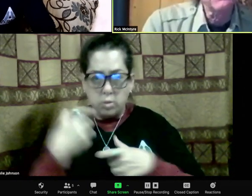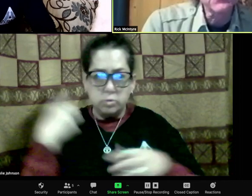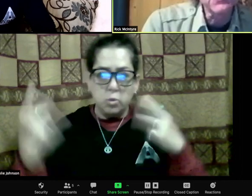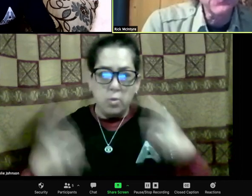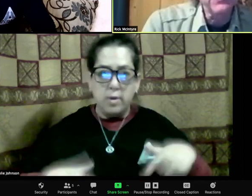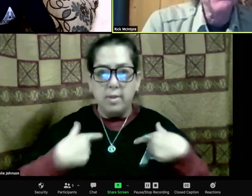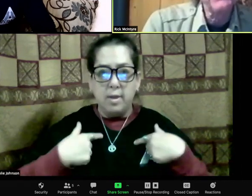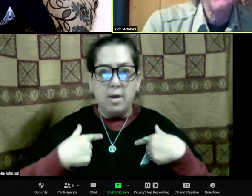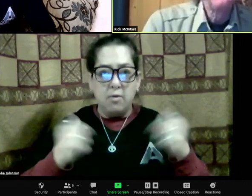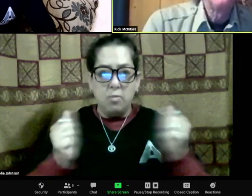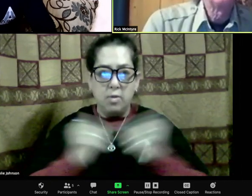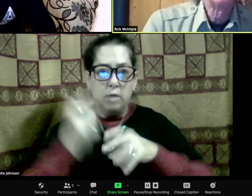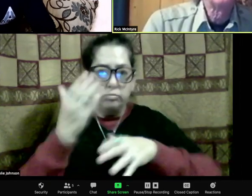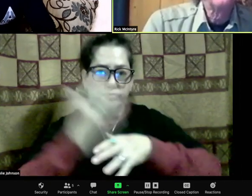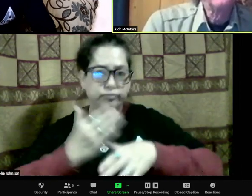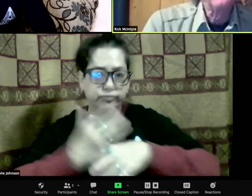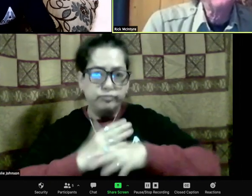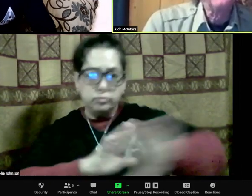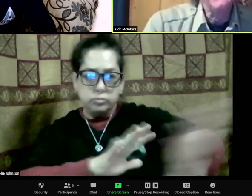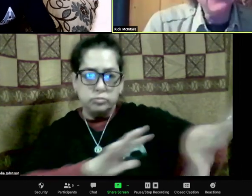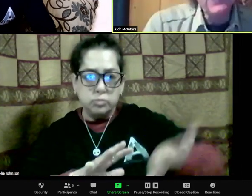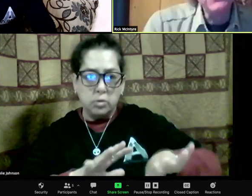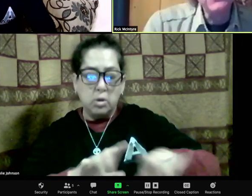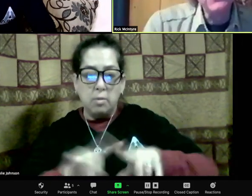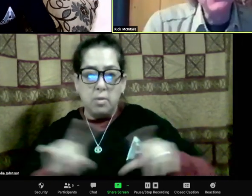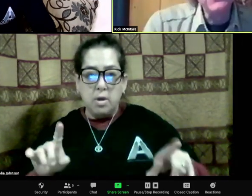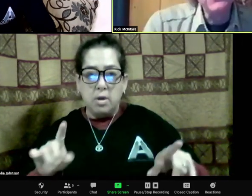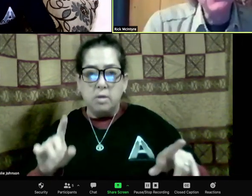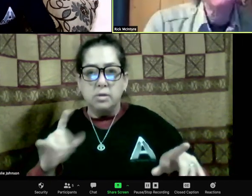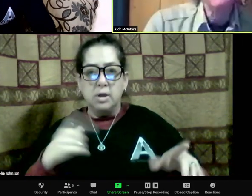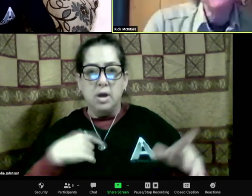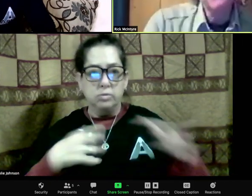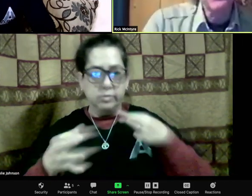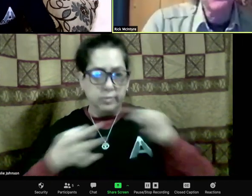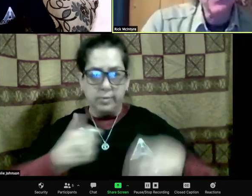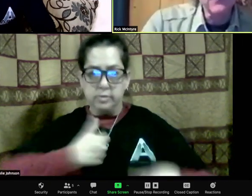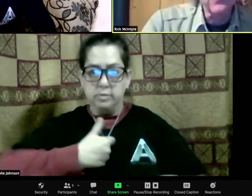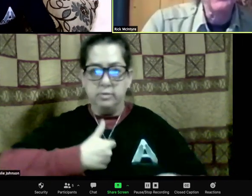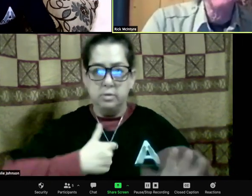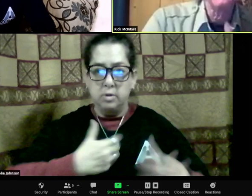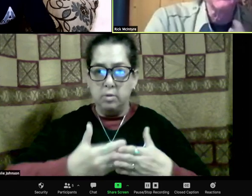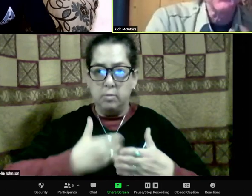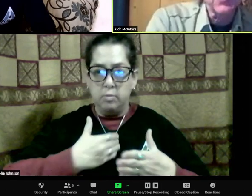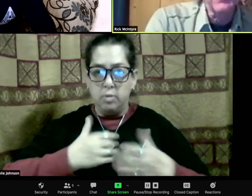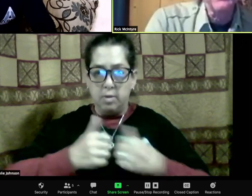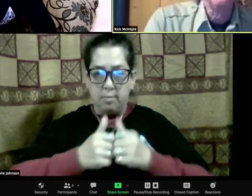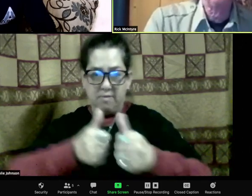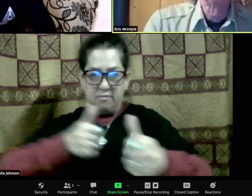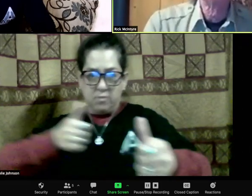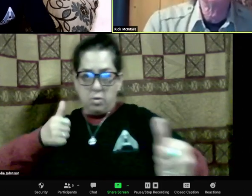And it does get into a delicate, complicated situation in Yellowstone.